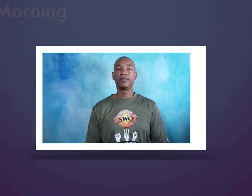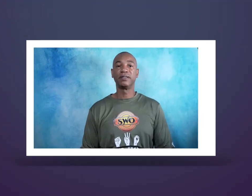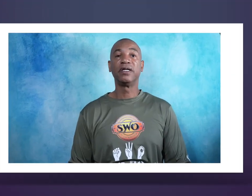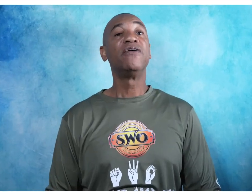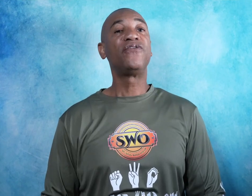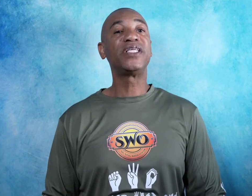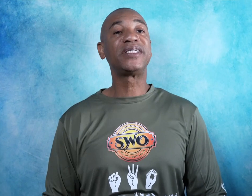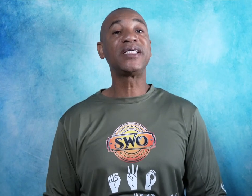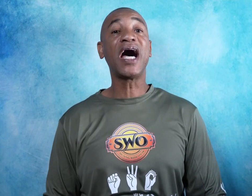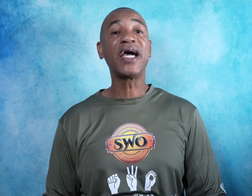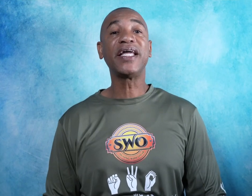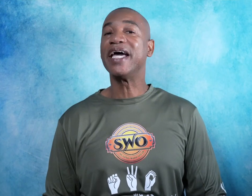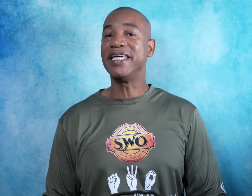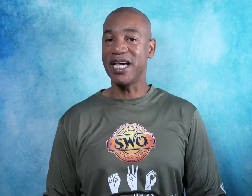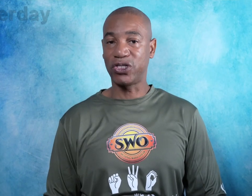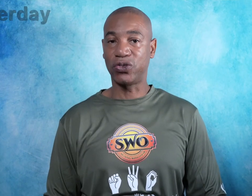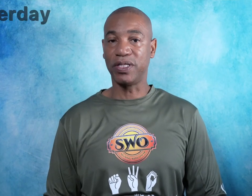For the sign yesterday.